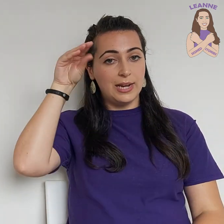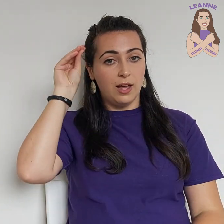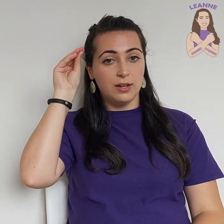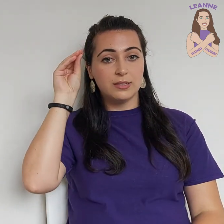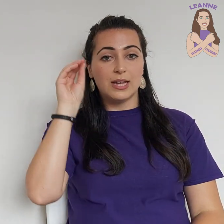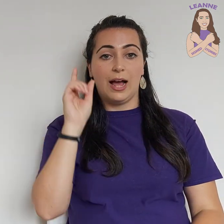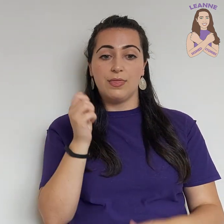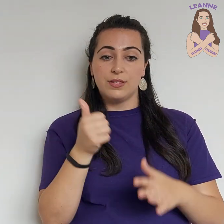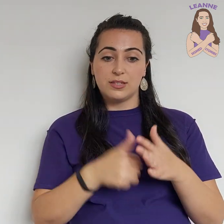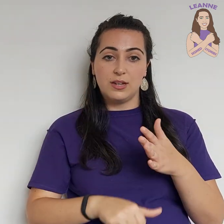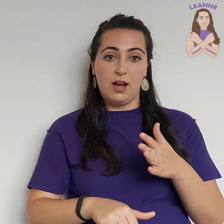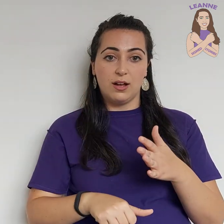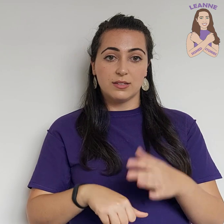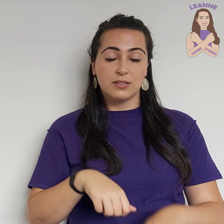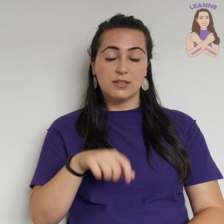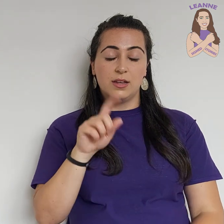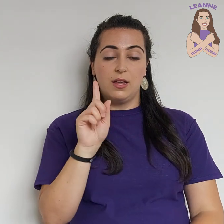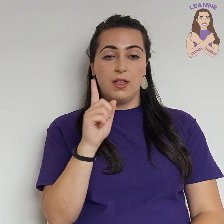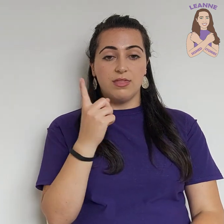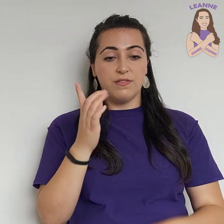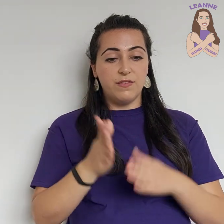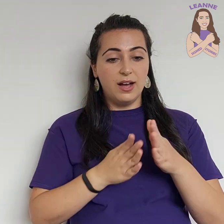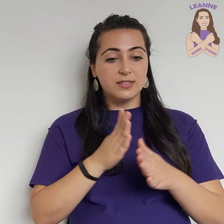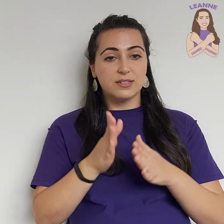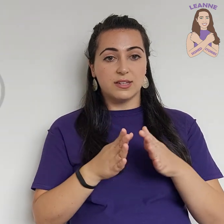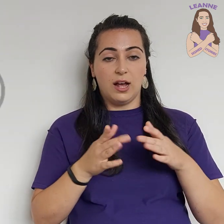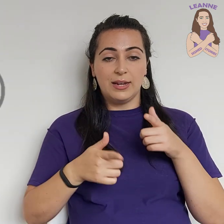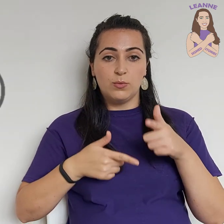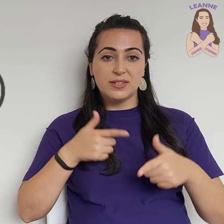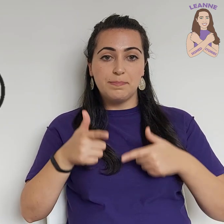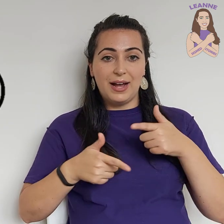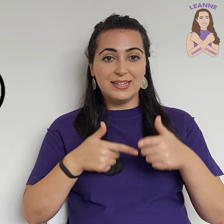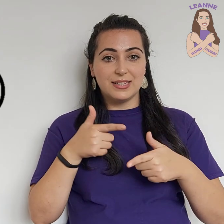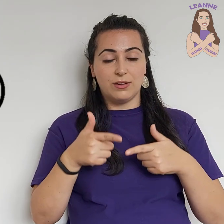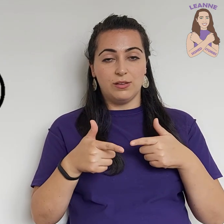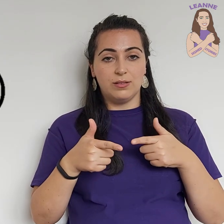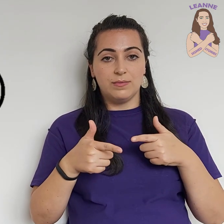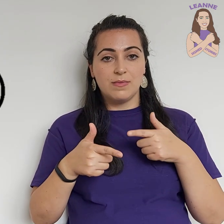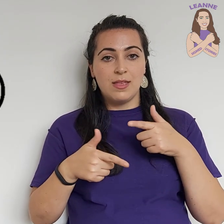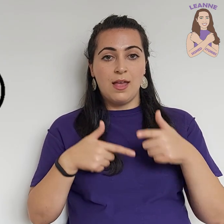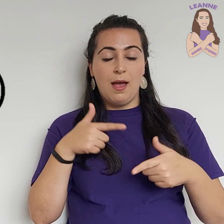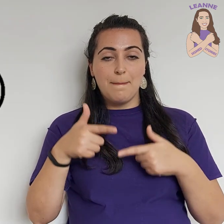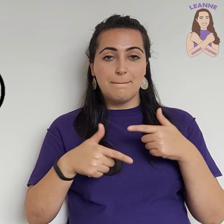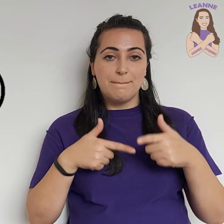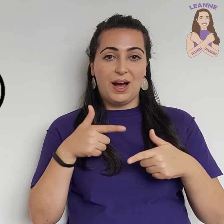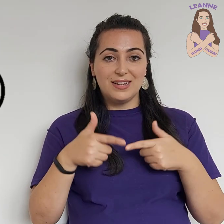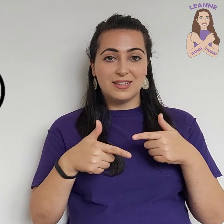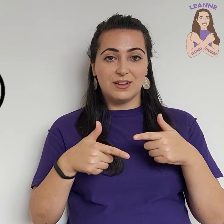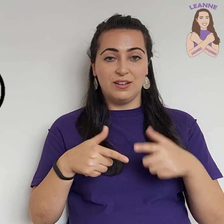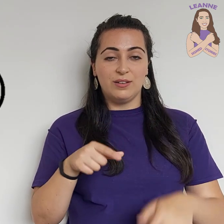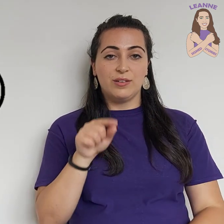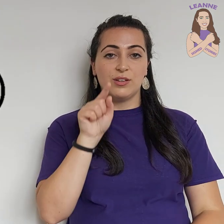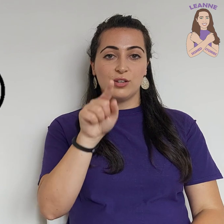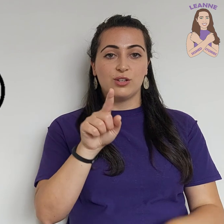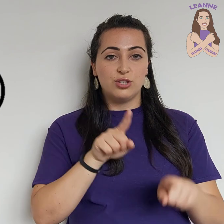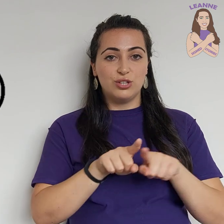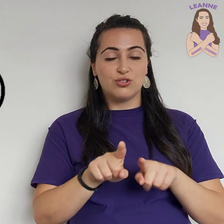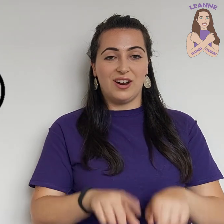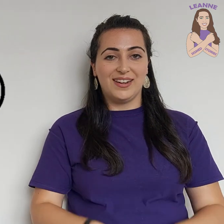learnt at the start. The first sign was bicycle. Bicycle. You try.